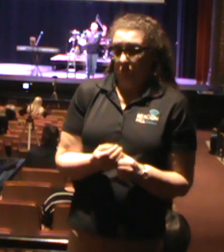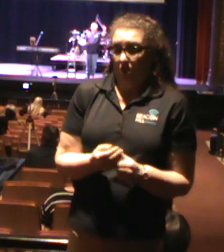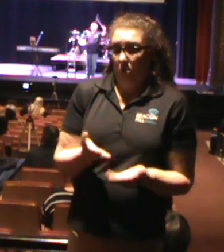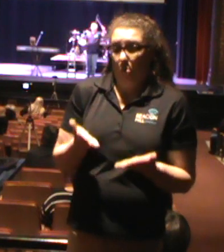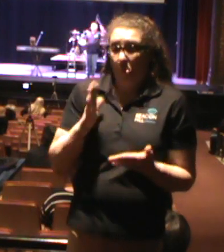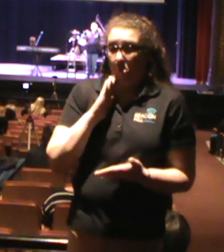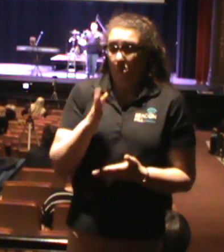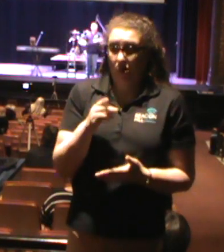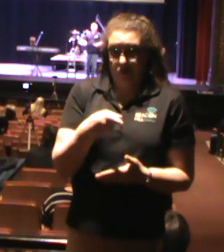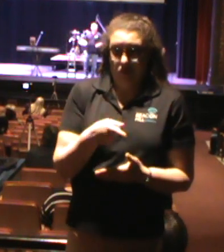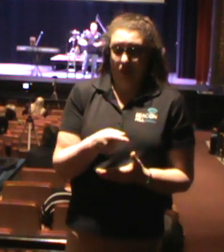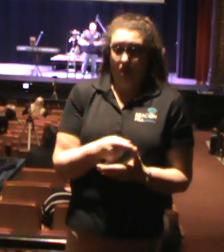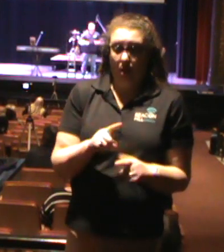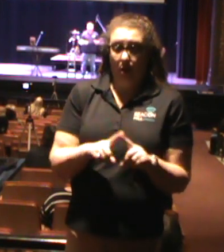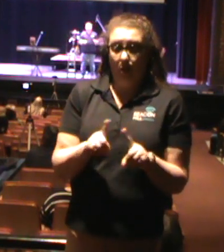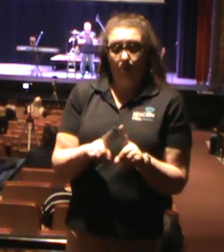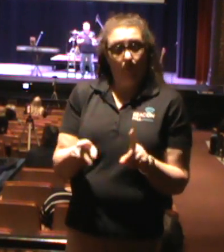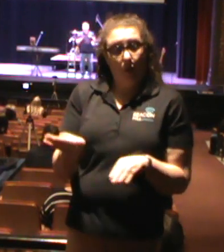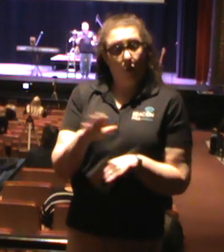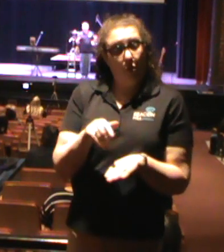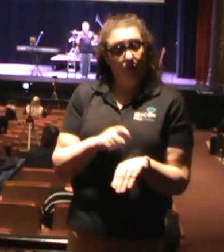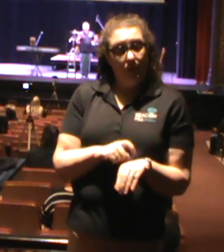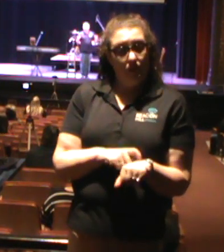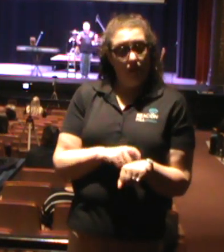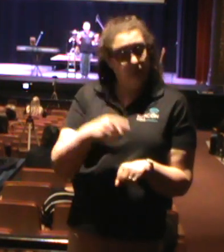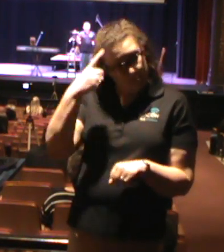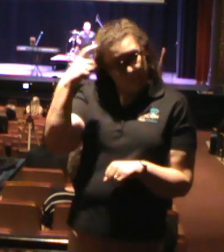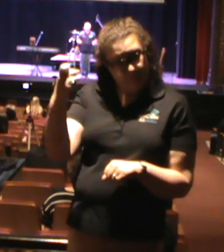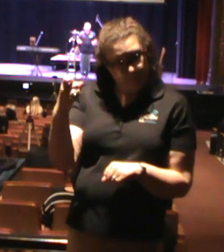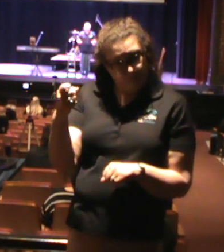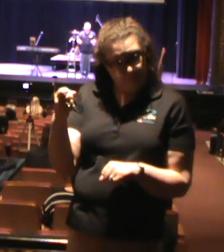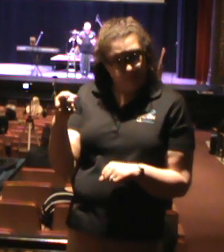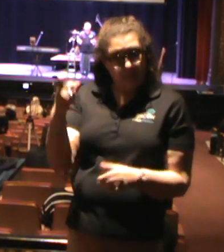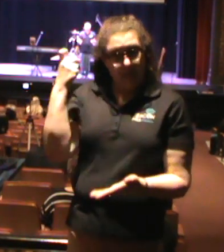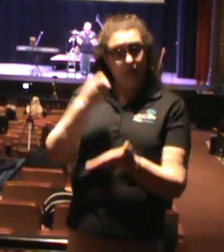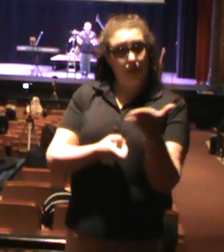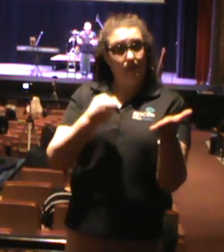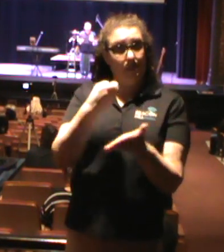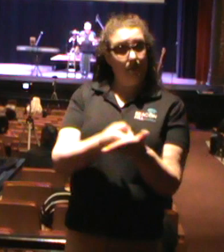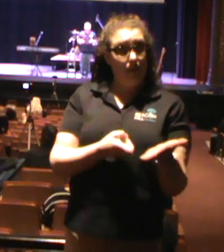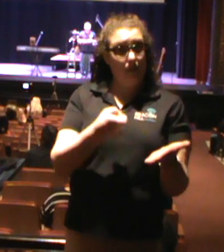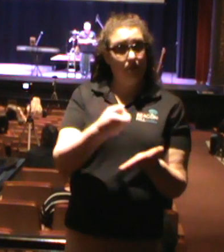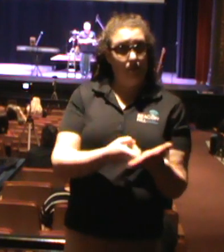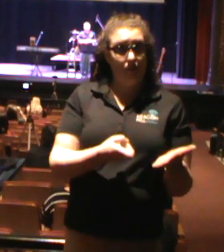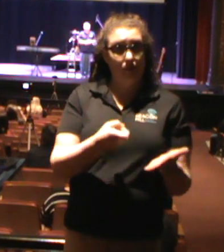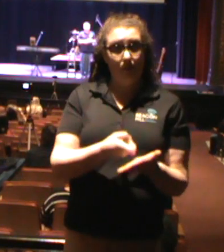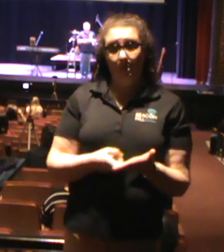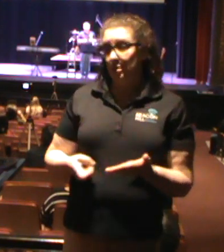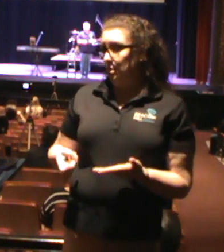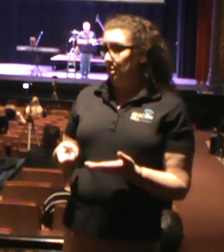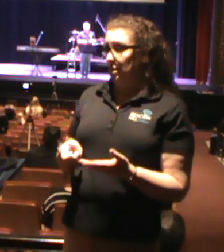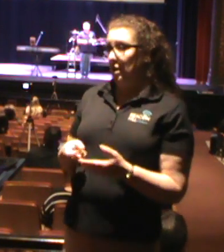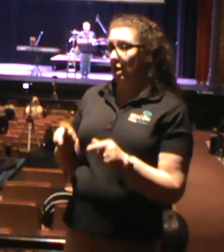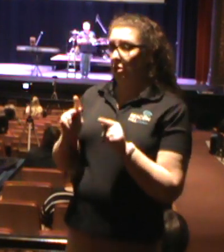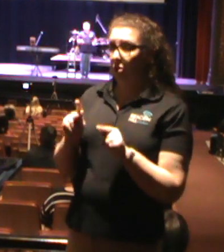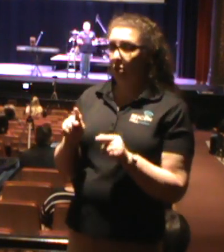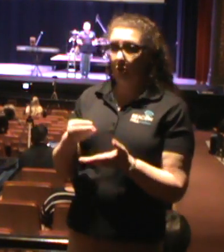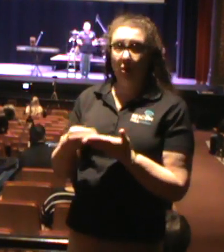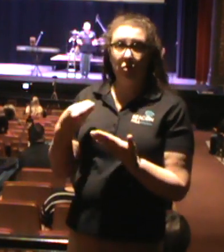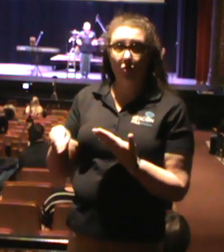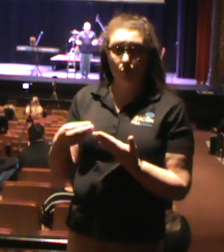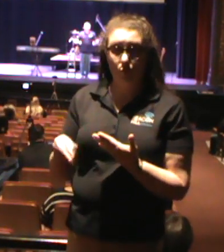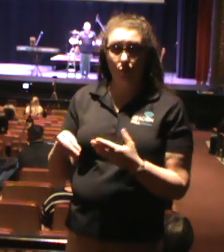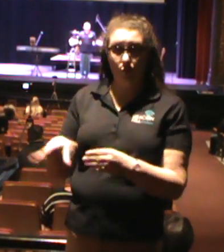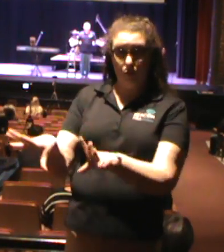But over the course of time, because of tax revenues that would bring in, stores were started to allow to